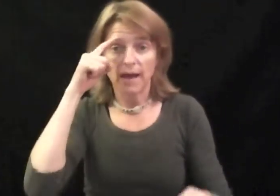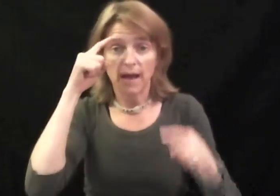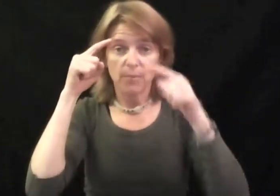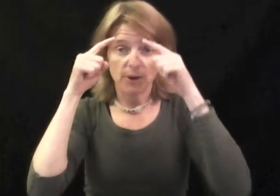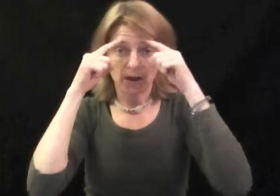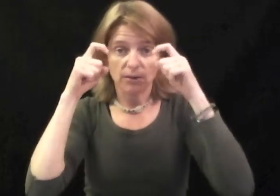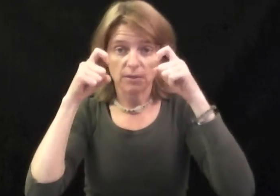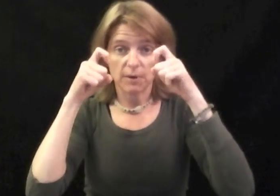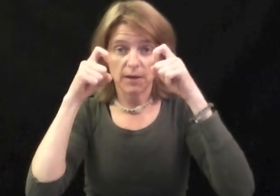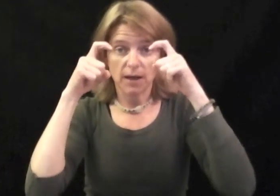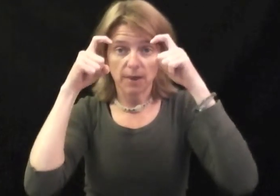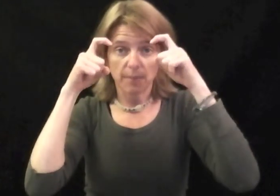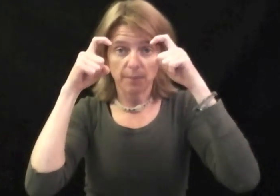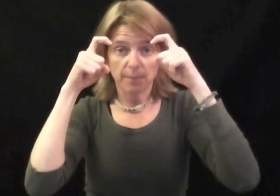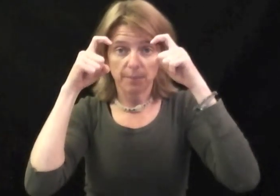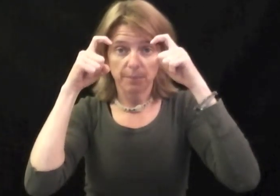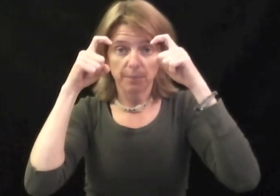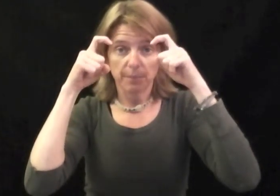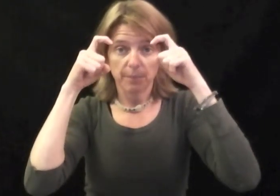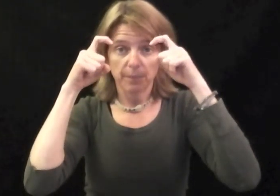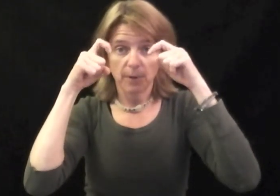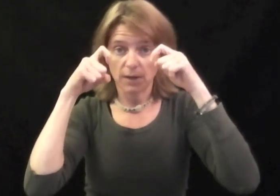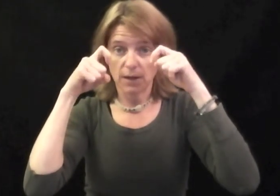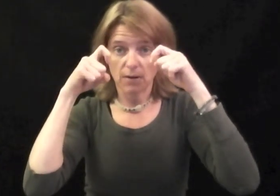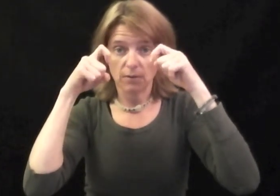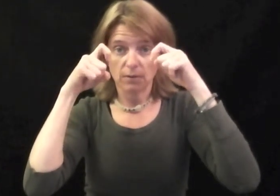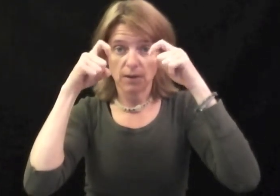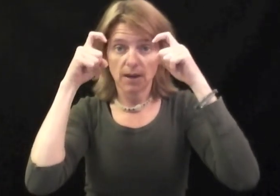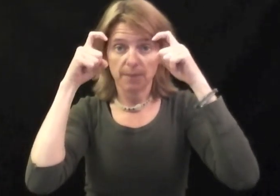eyebrows to be up, not down, up.